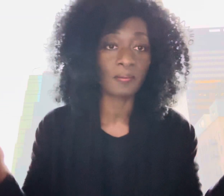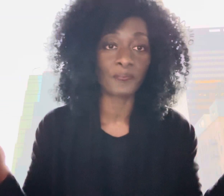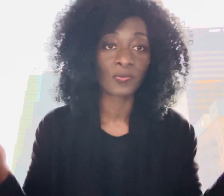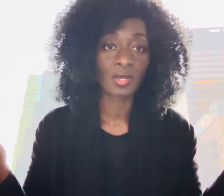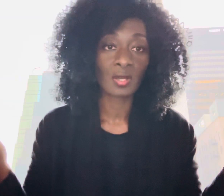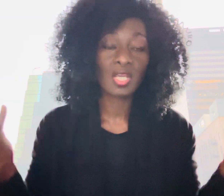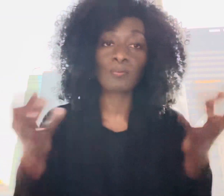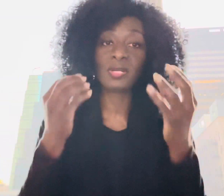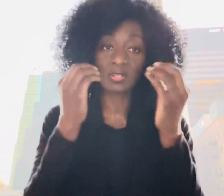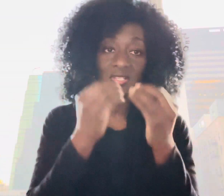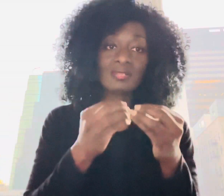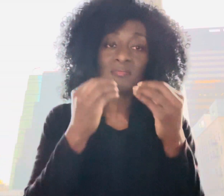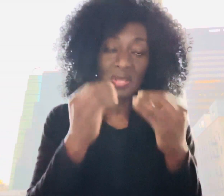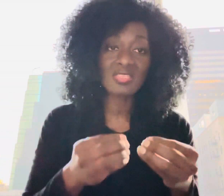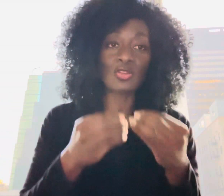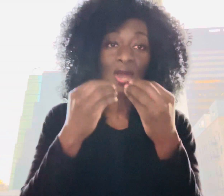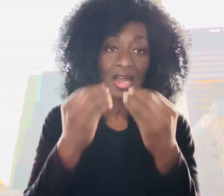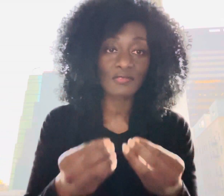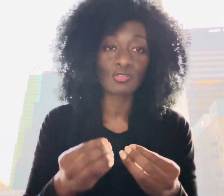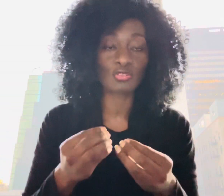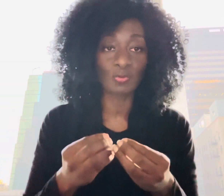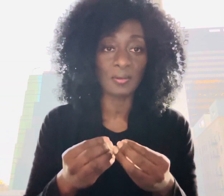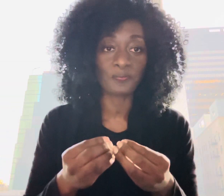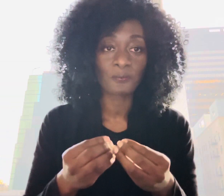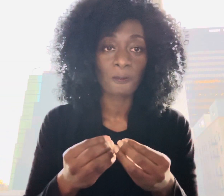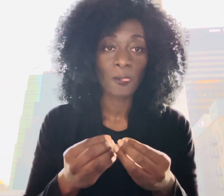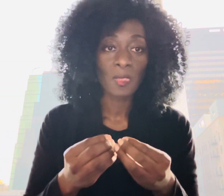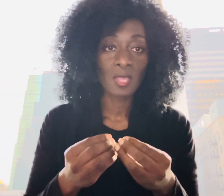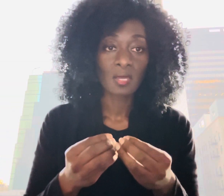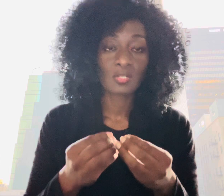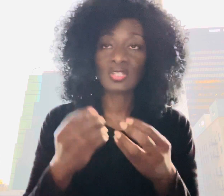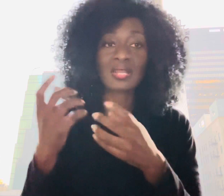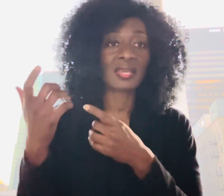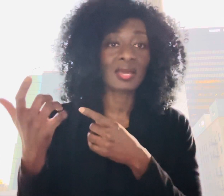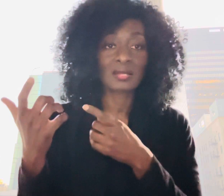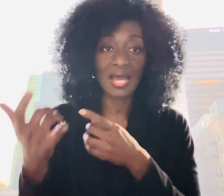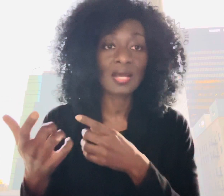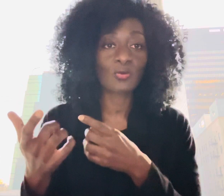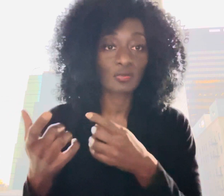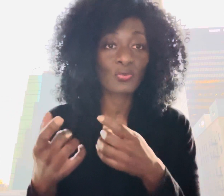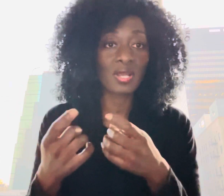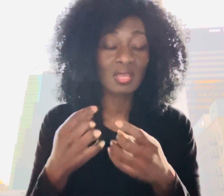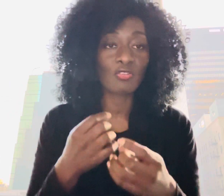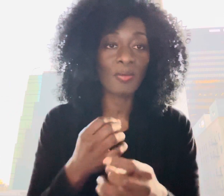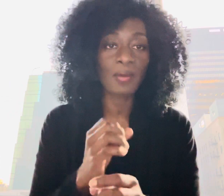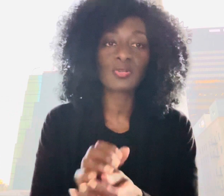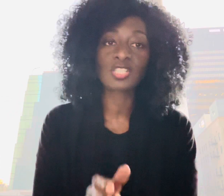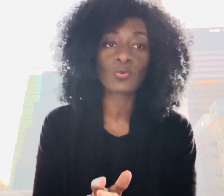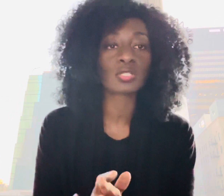it but it doesn't mean that you have to scream just like hannah was praying in the bible she was